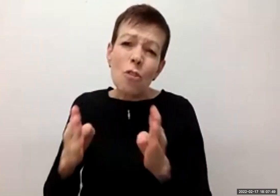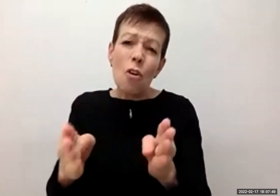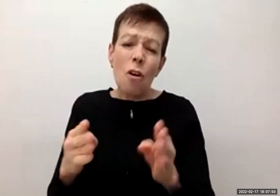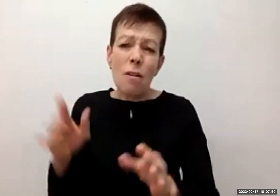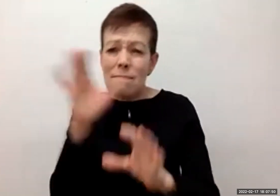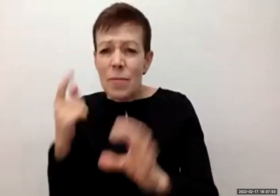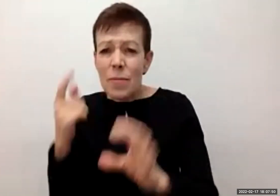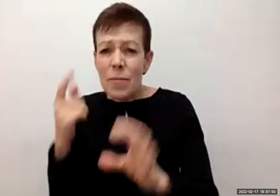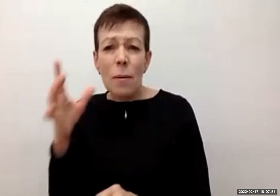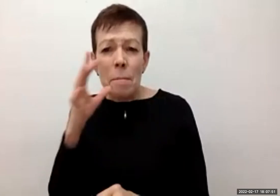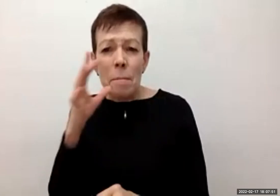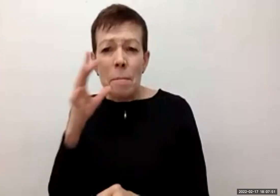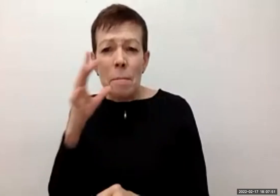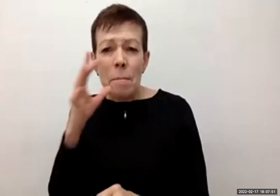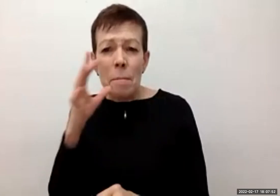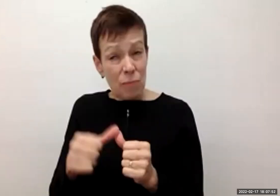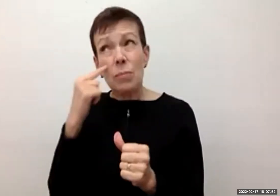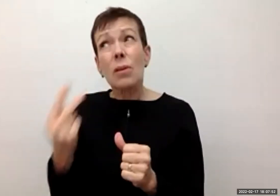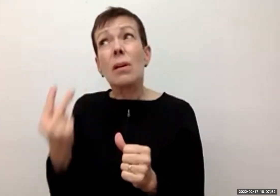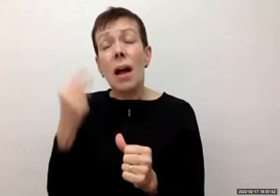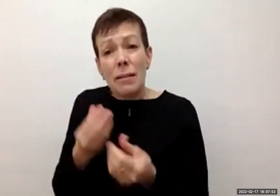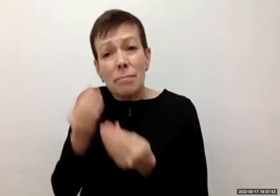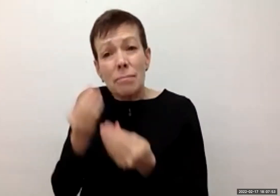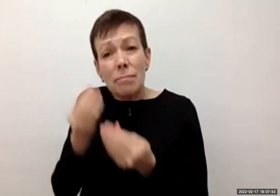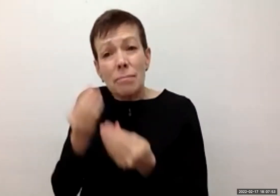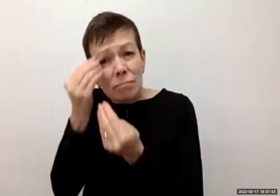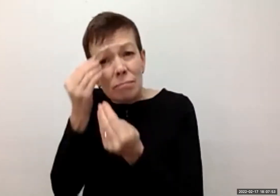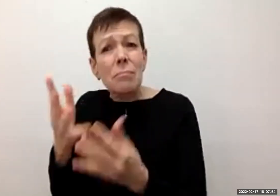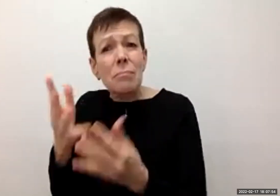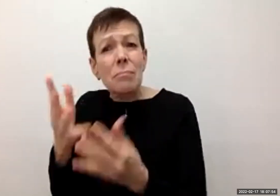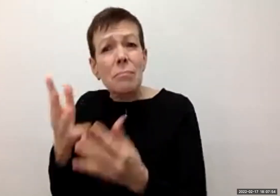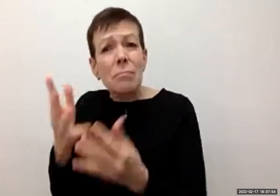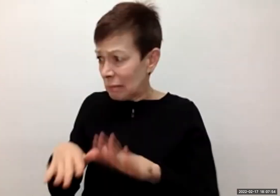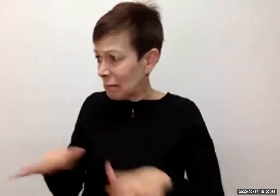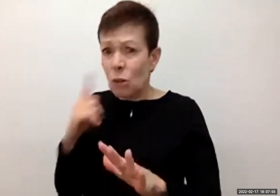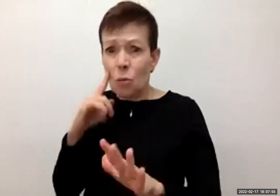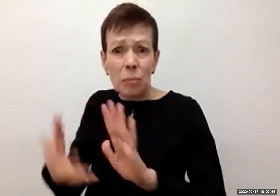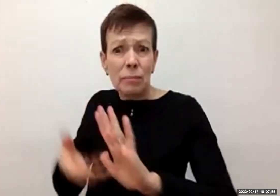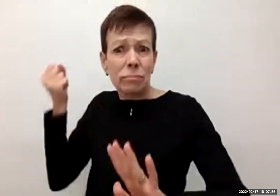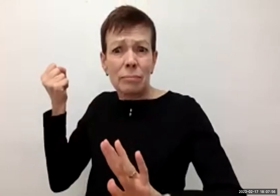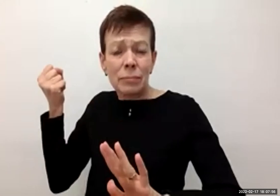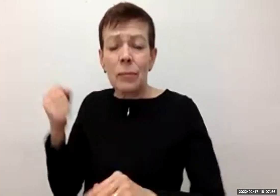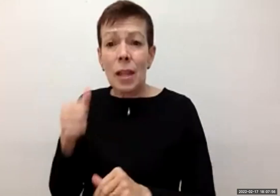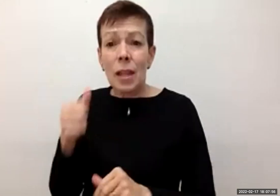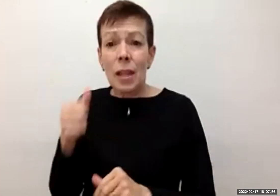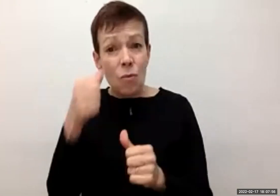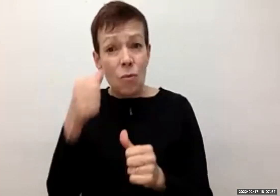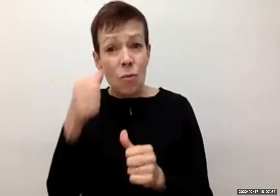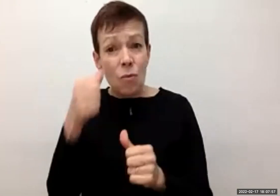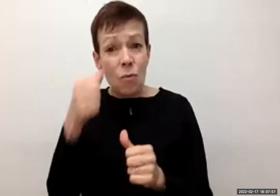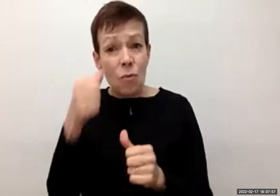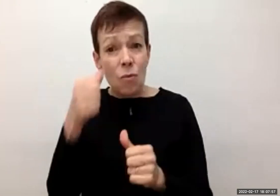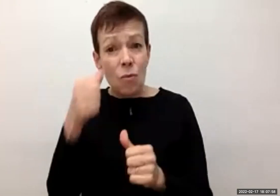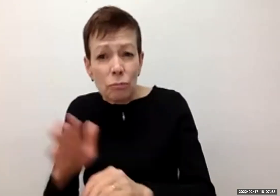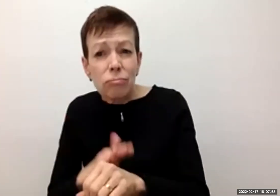the officers had told us that they would take us away. I remember her trying to soothe me. I remember sleeping